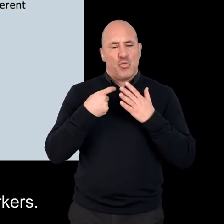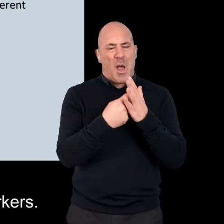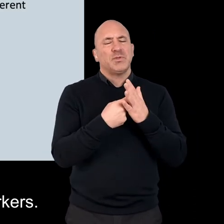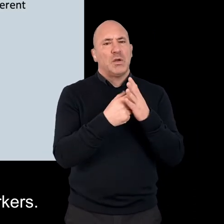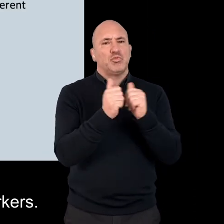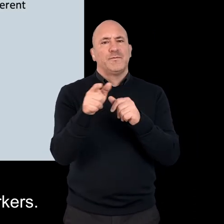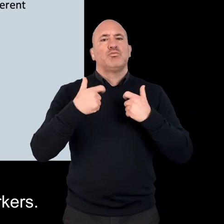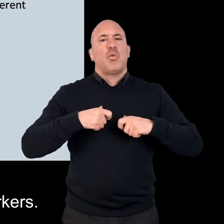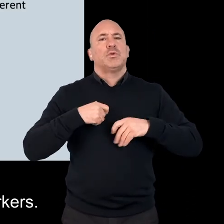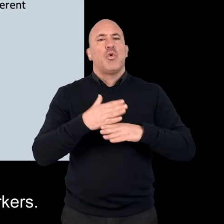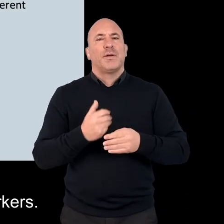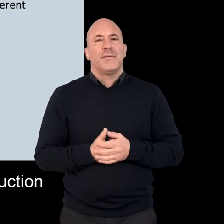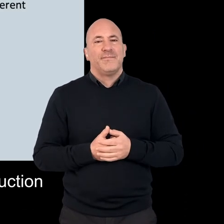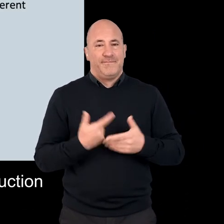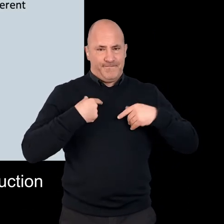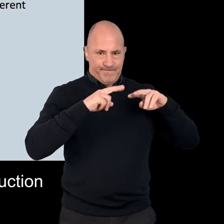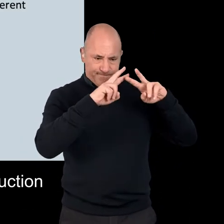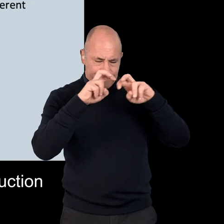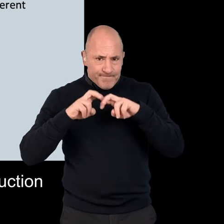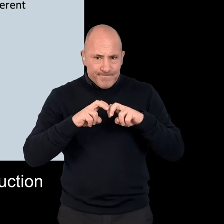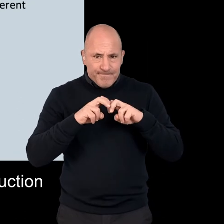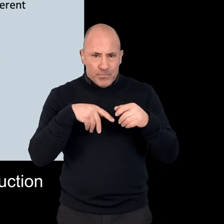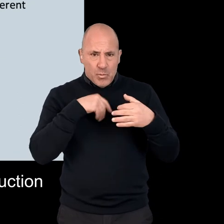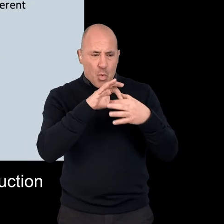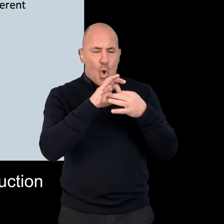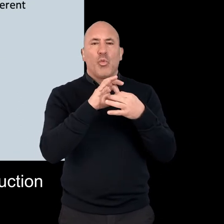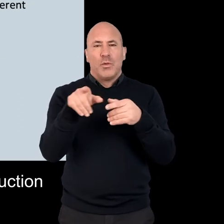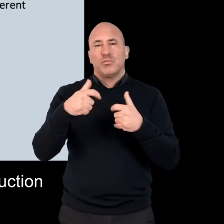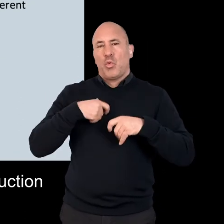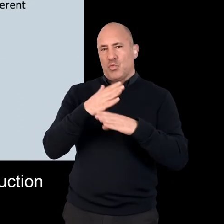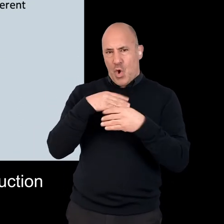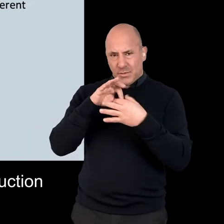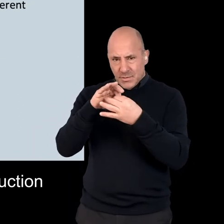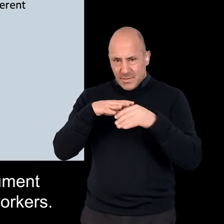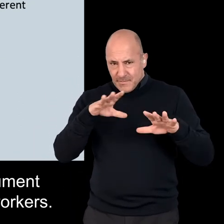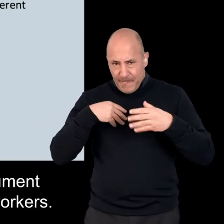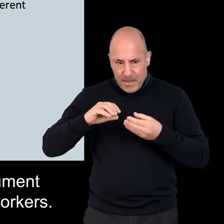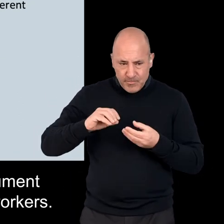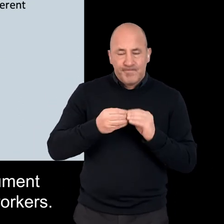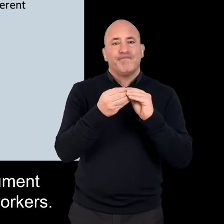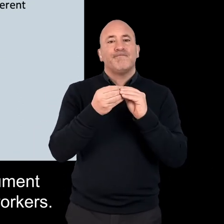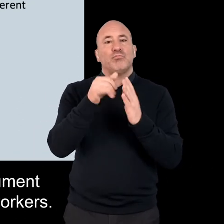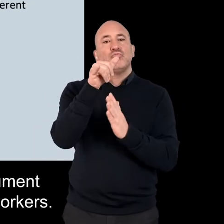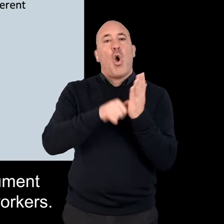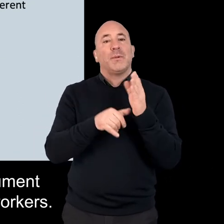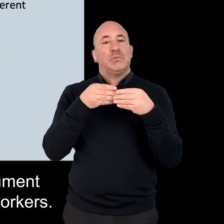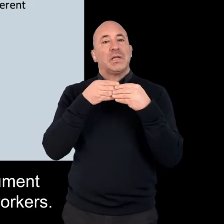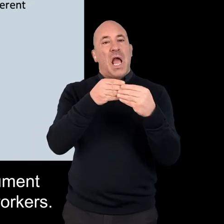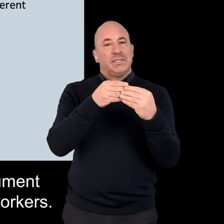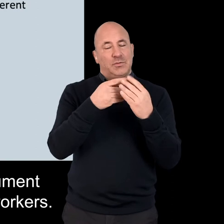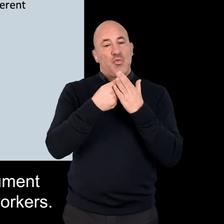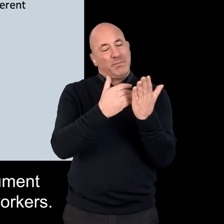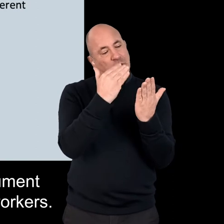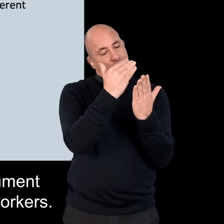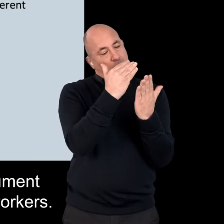Recommendations for social workers. Using study findings and co-production with social workers, we've produced a guidance document